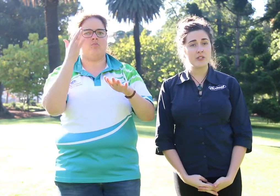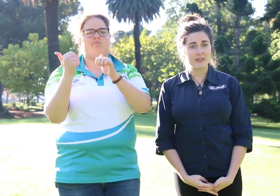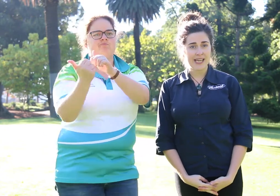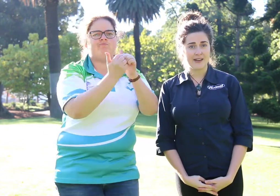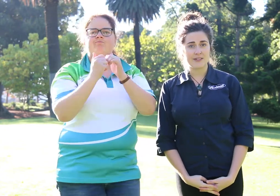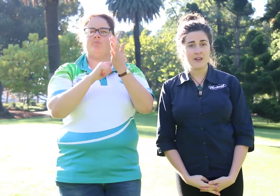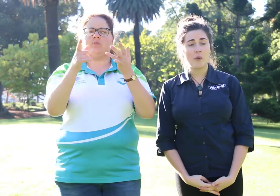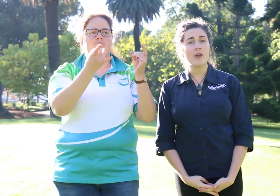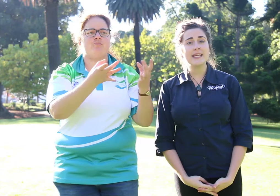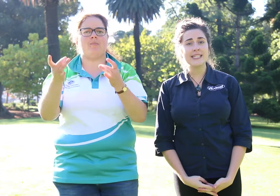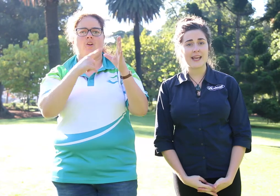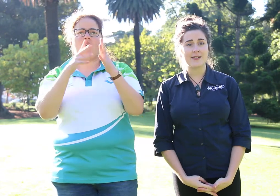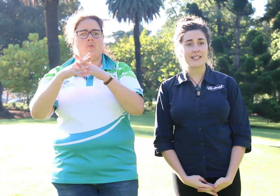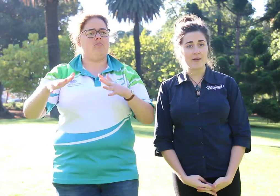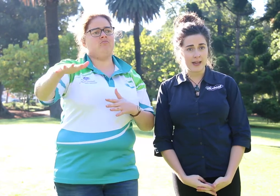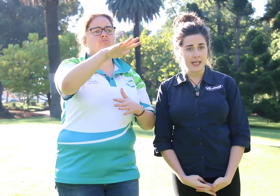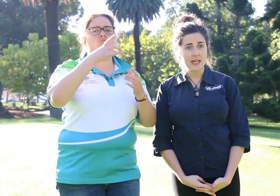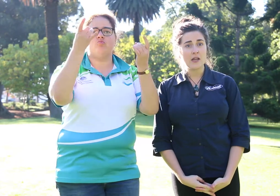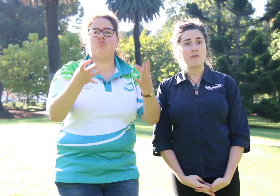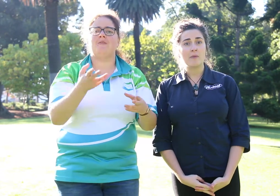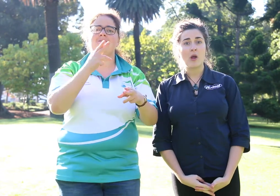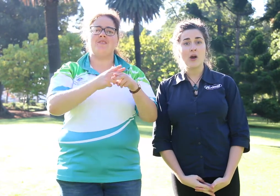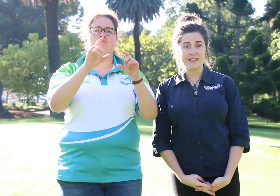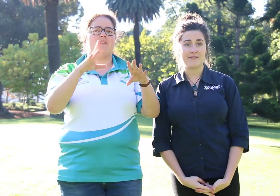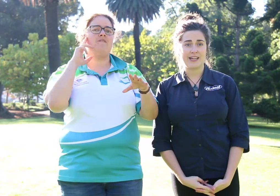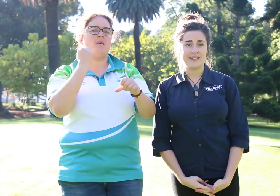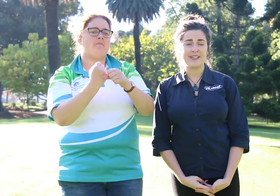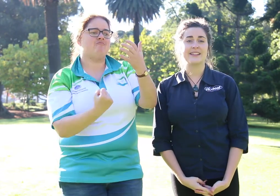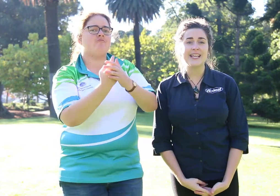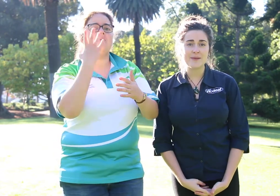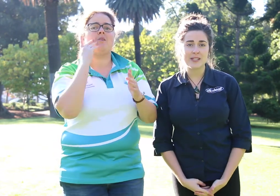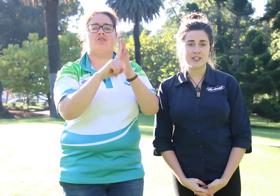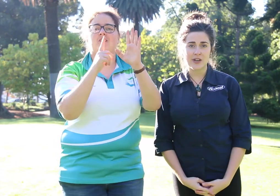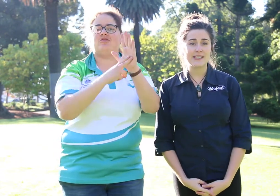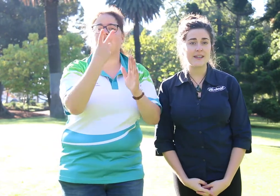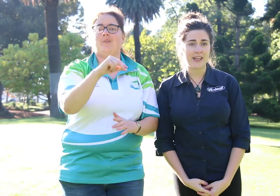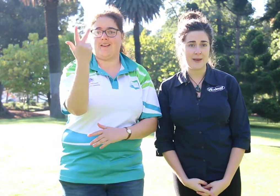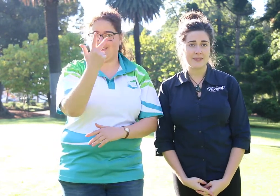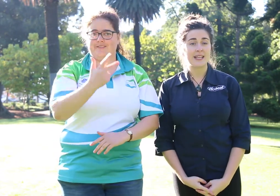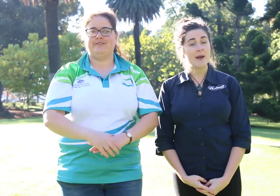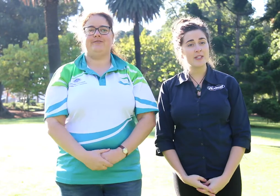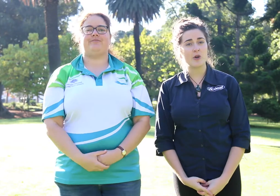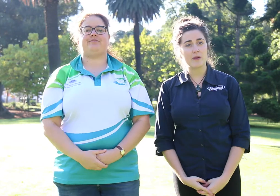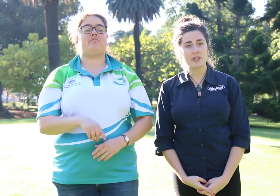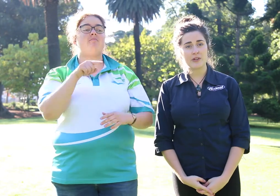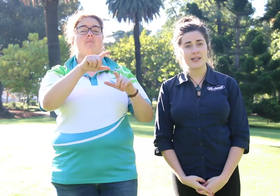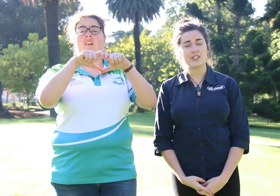Wodonga Council are working together to get Auslan ready in the lead up to the Australian Deaf Games coming to Aubrey Wodonga in